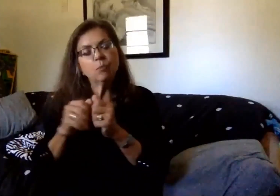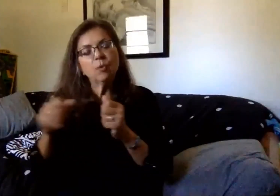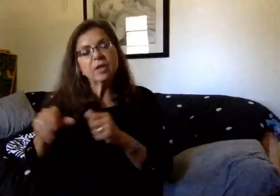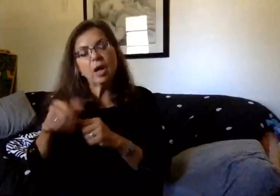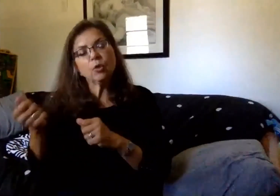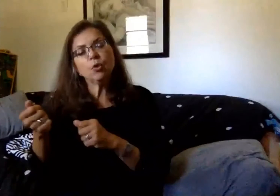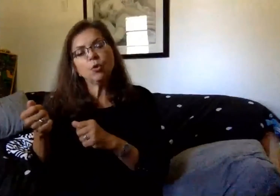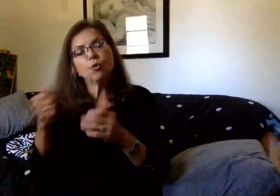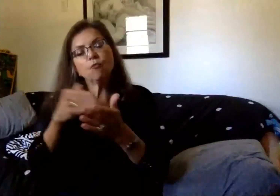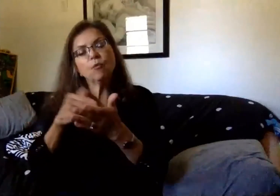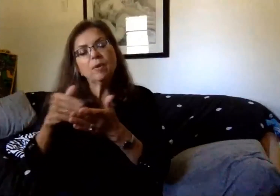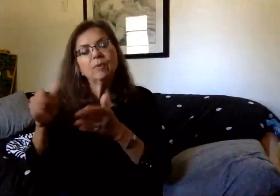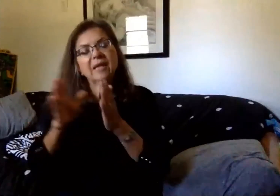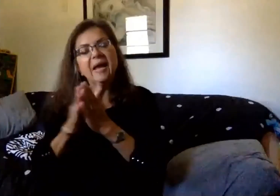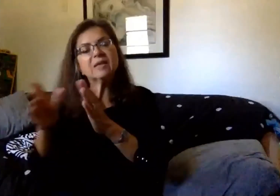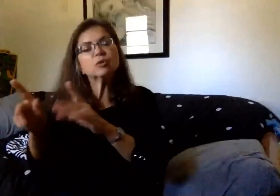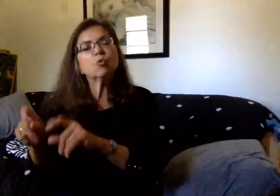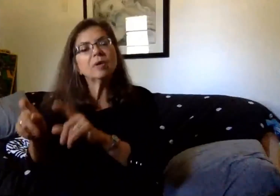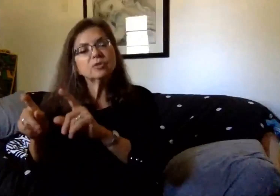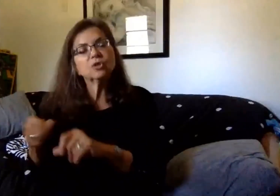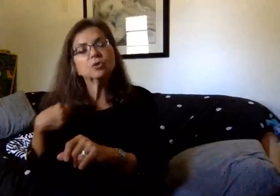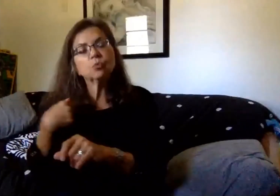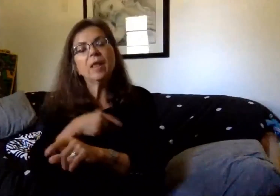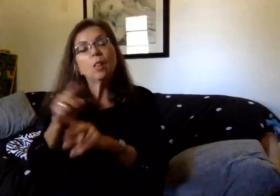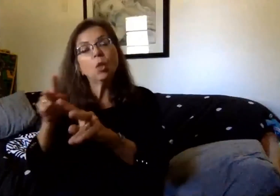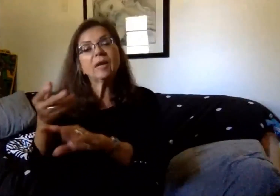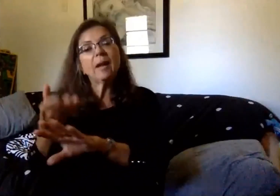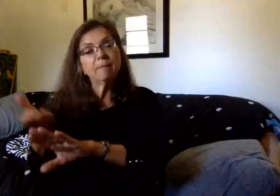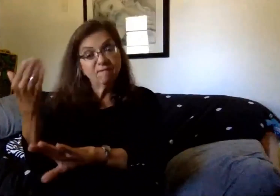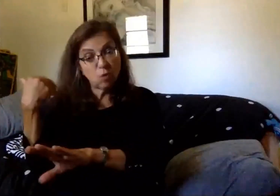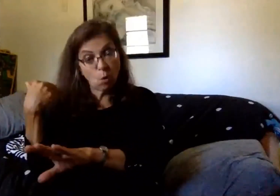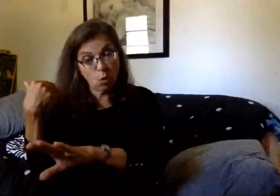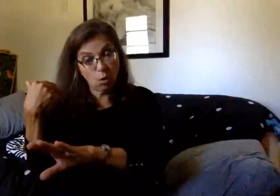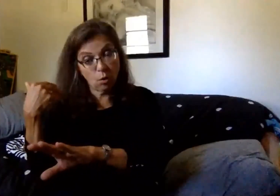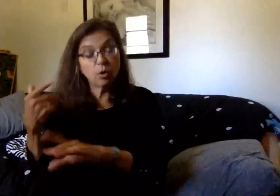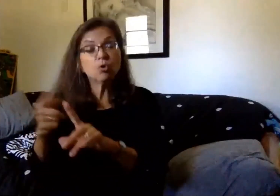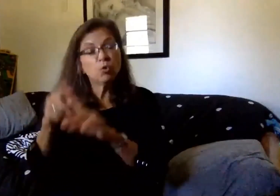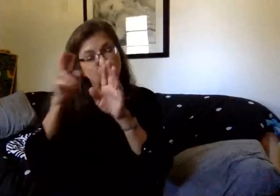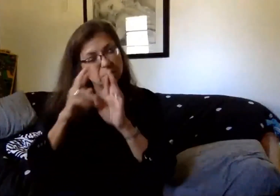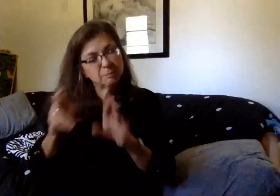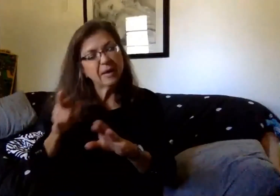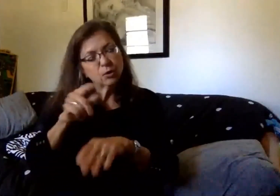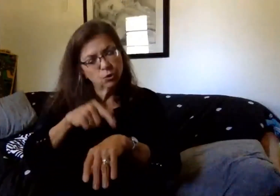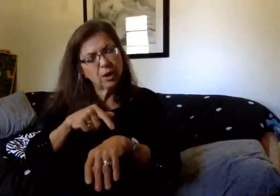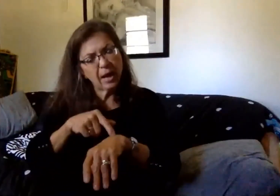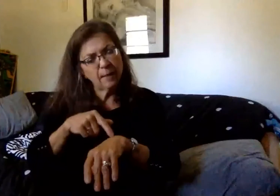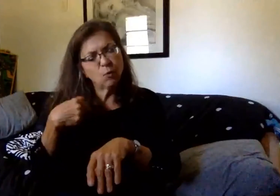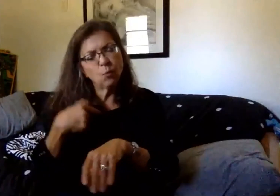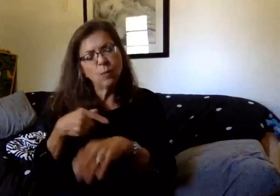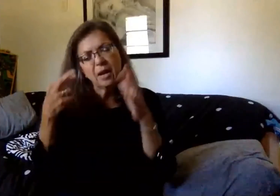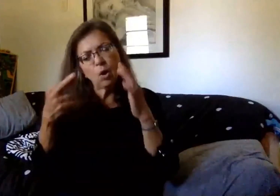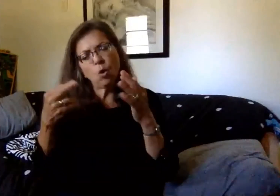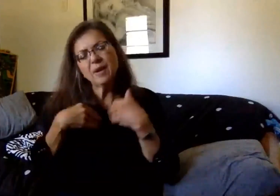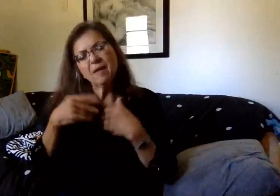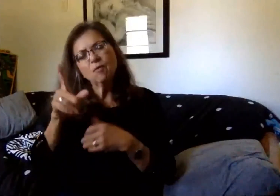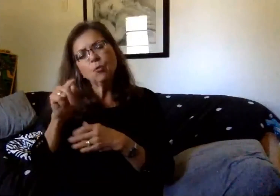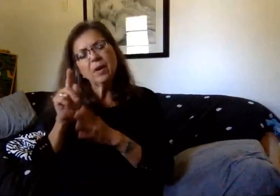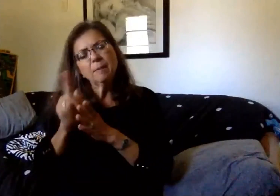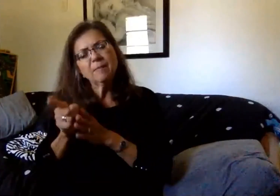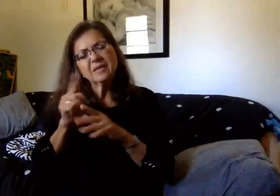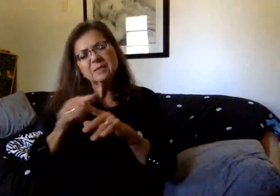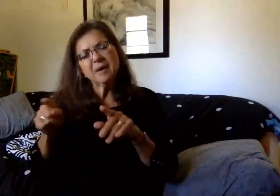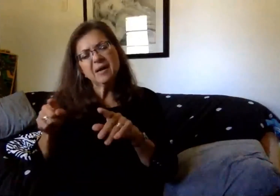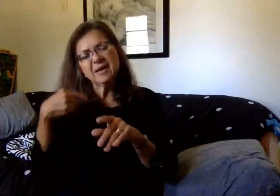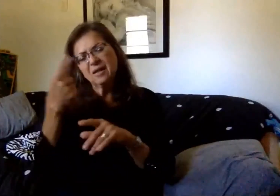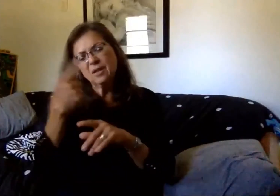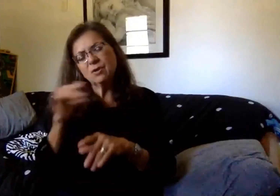Asked Questions on the webpage that we looked at earlier. And to be respectful of your time, we were hoping to have about 20 minutes, but it looks like we